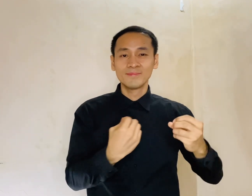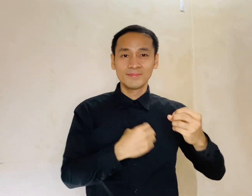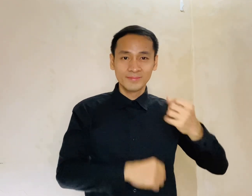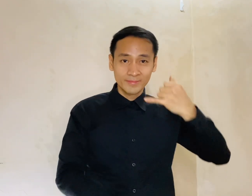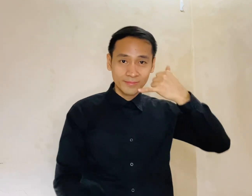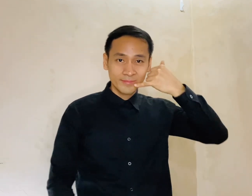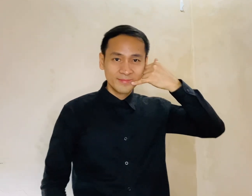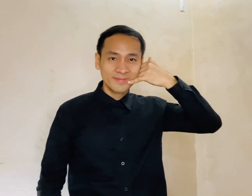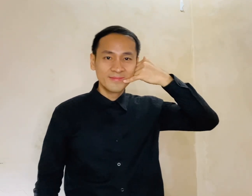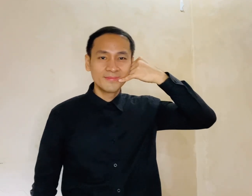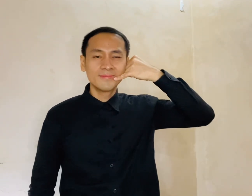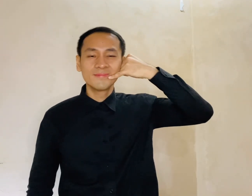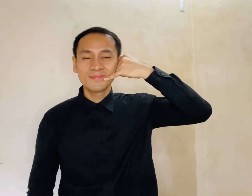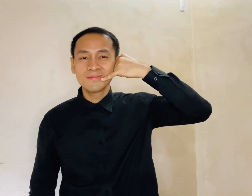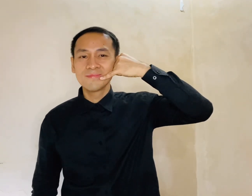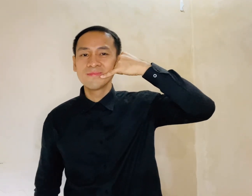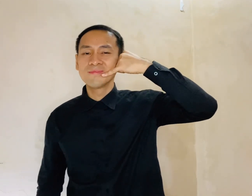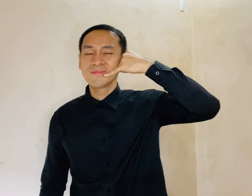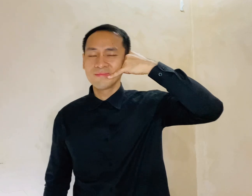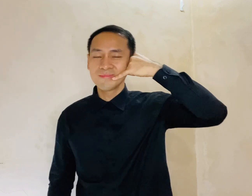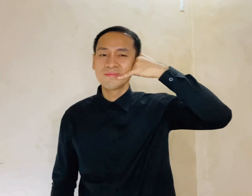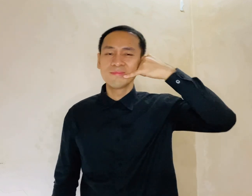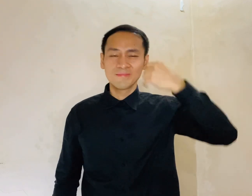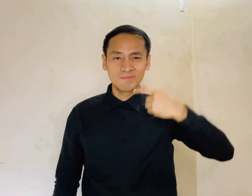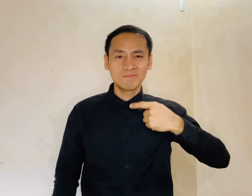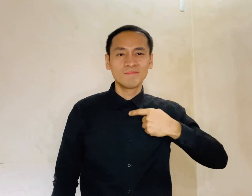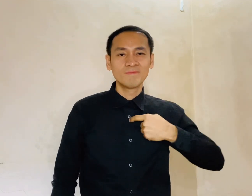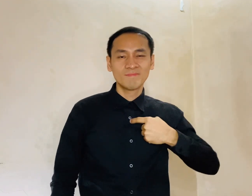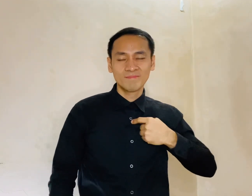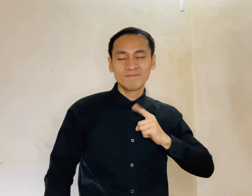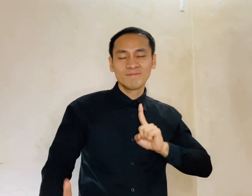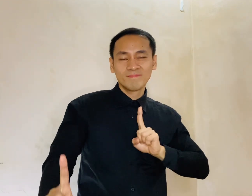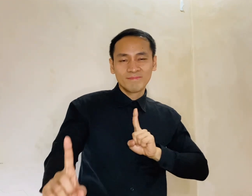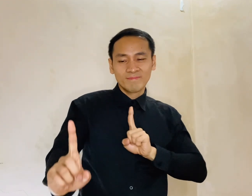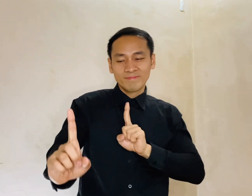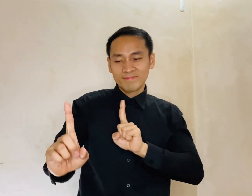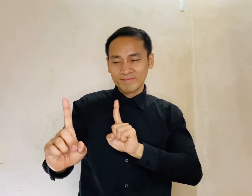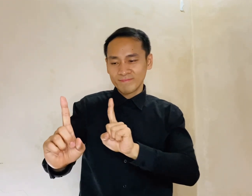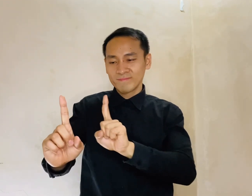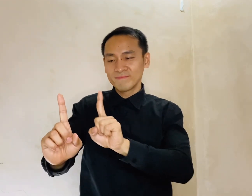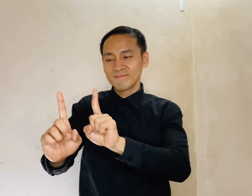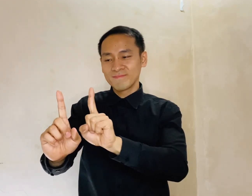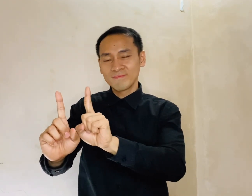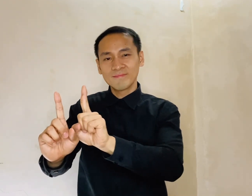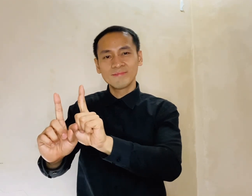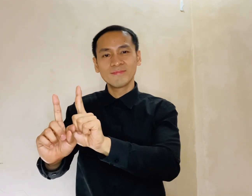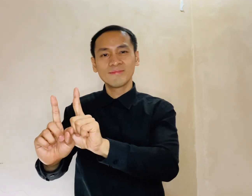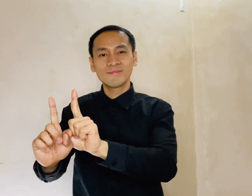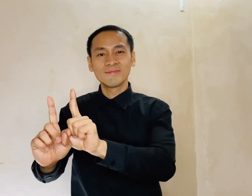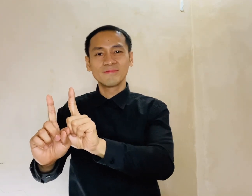is call And I'll be there And yeah, yeah, yeah